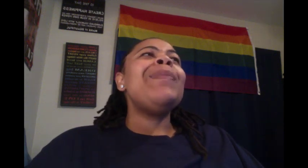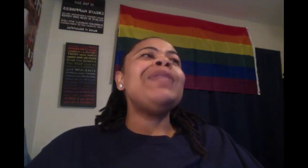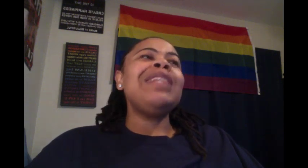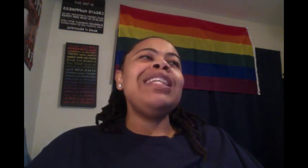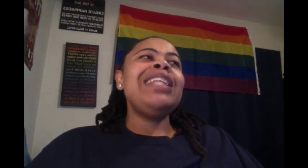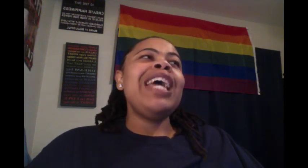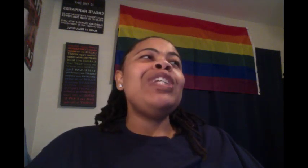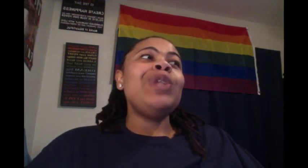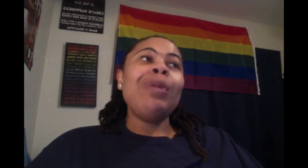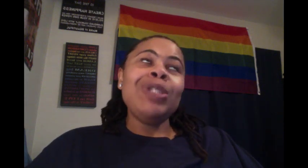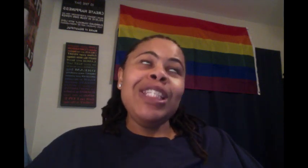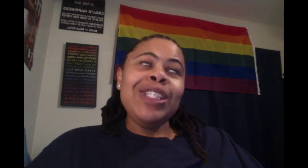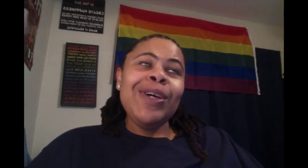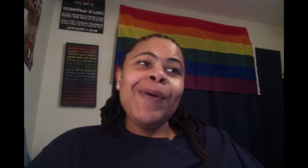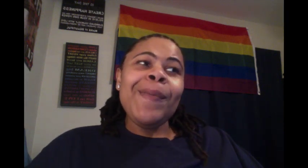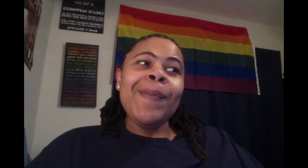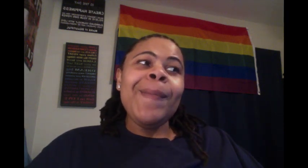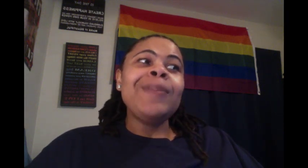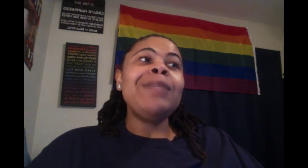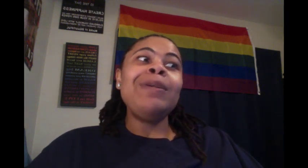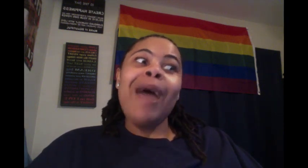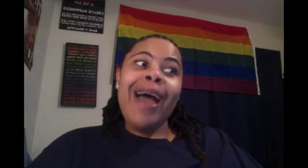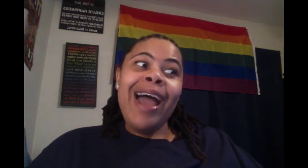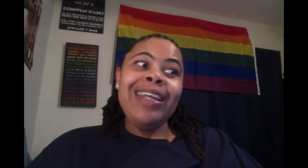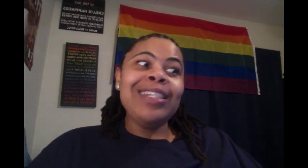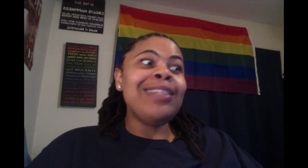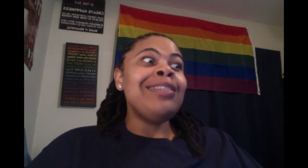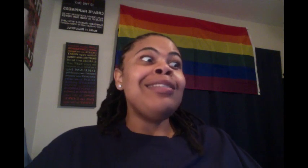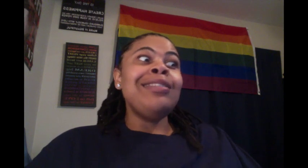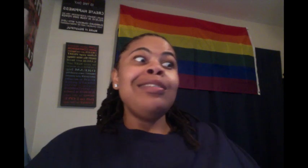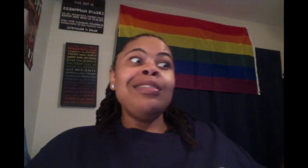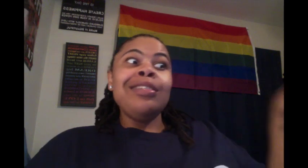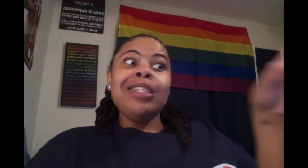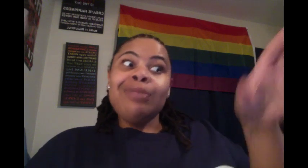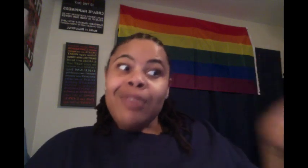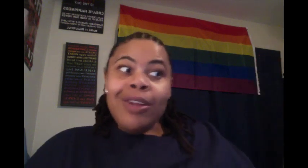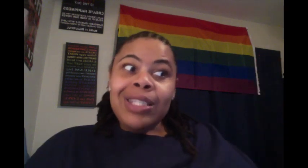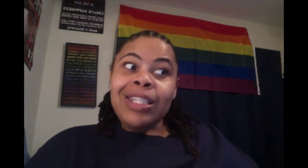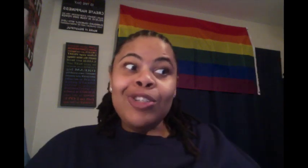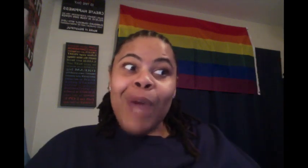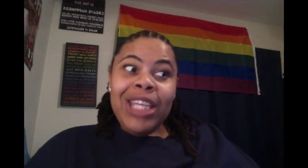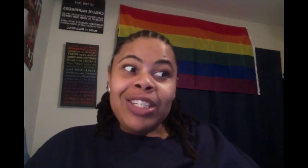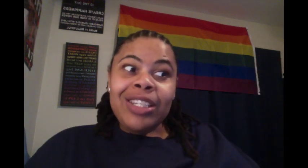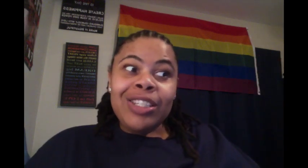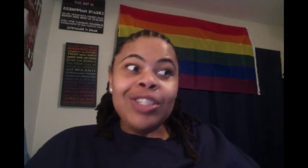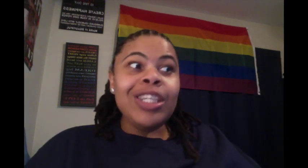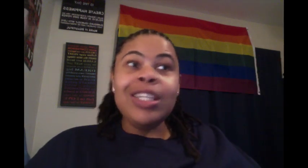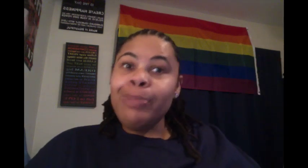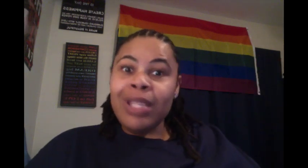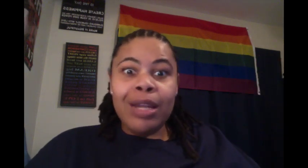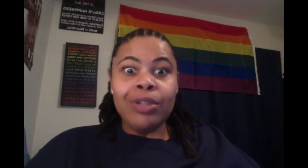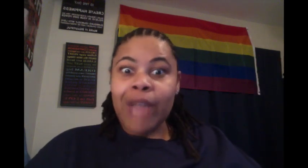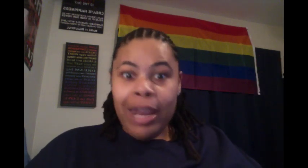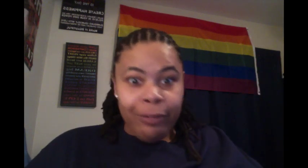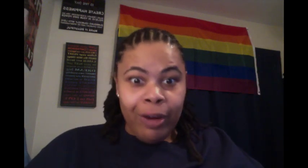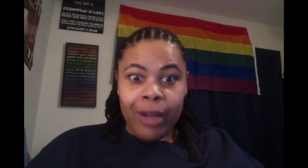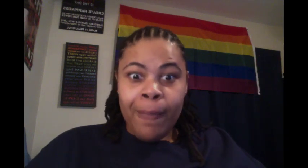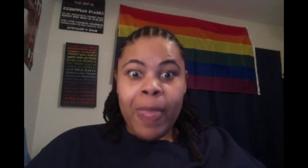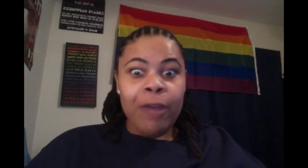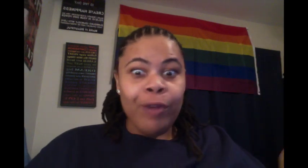Priscilla said, you know what you need to do? To be quite honest, to smooth out of the situation, you need to present a united front in front